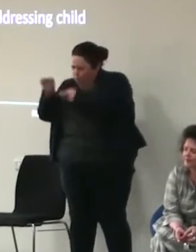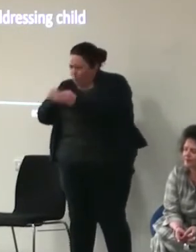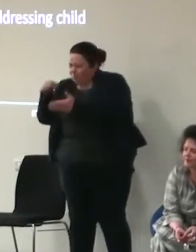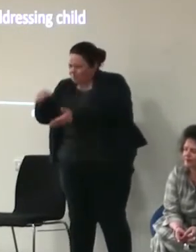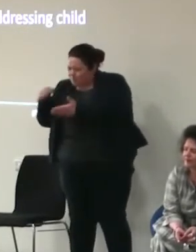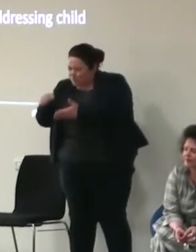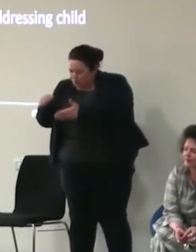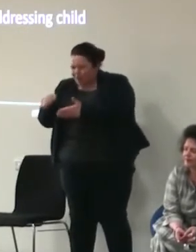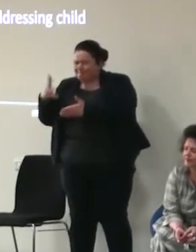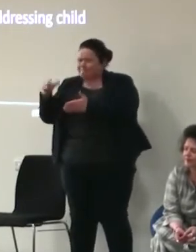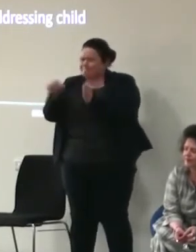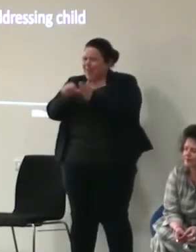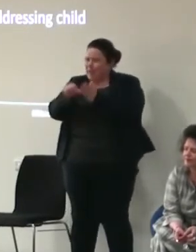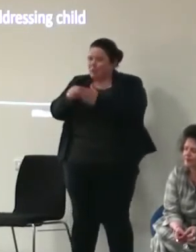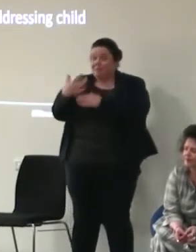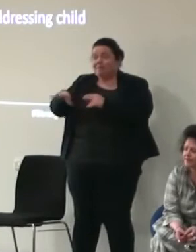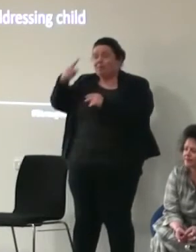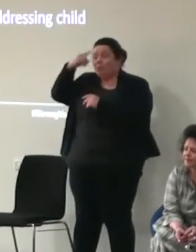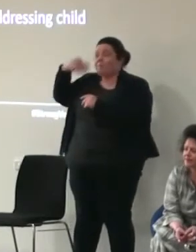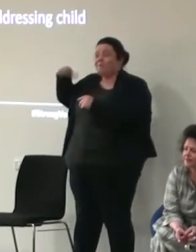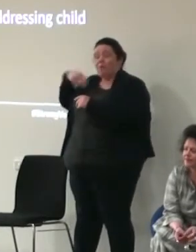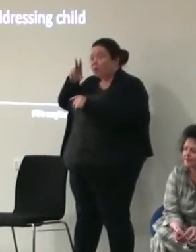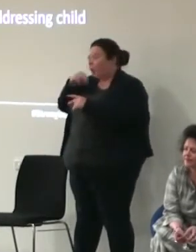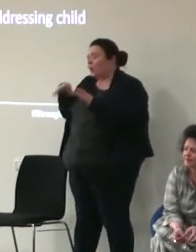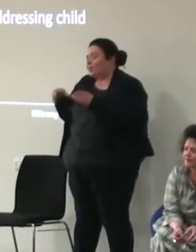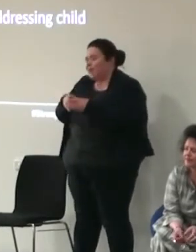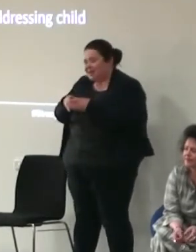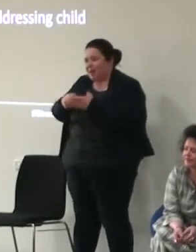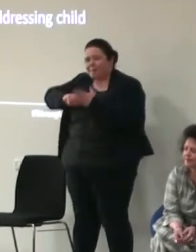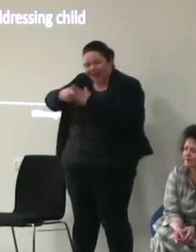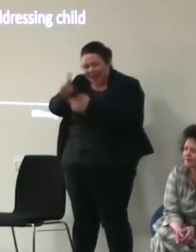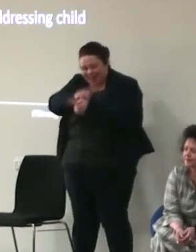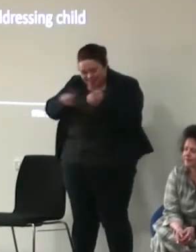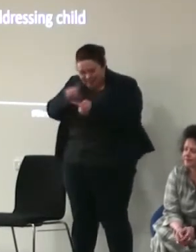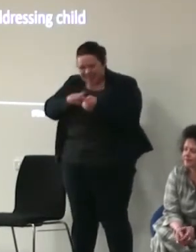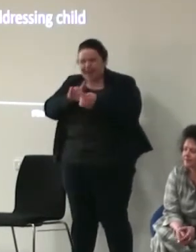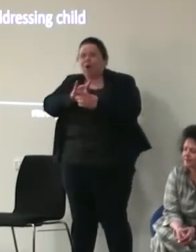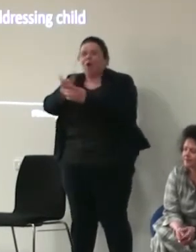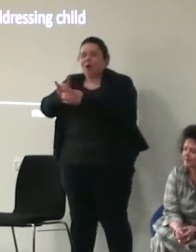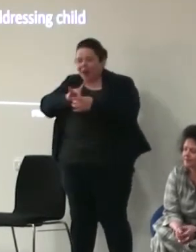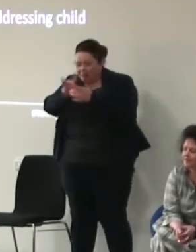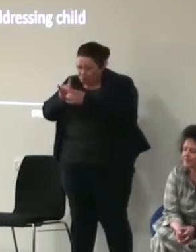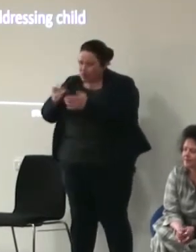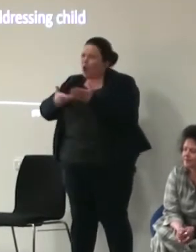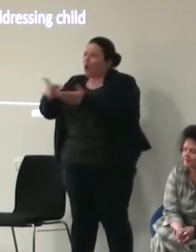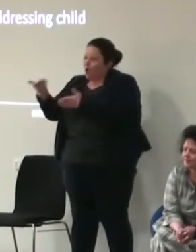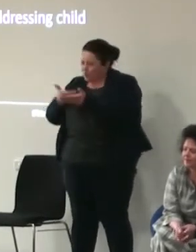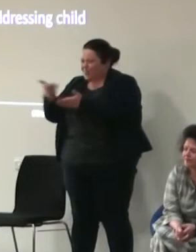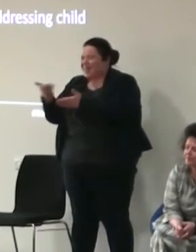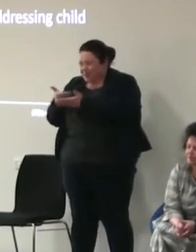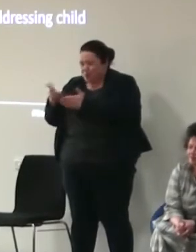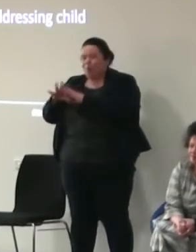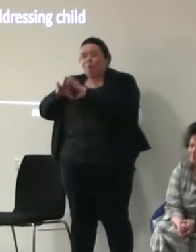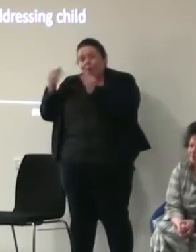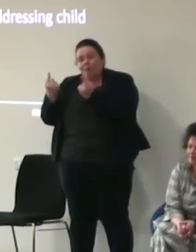grapple with issues that perhaps they hadn't as a youth sector planning meetings collaboration consultation all of all of the things